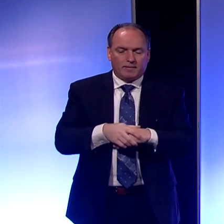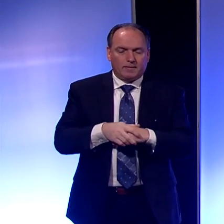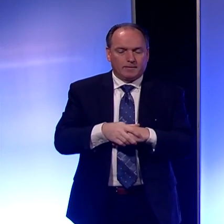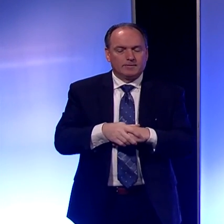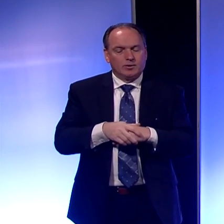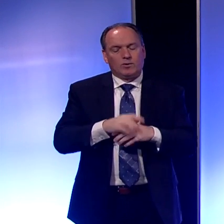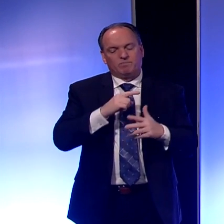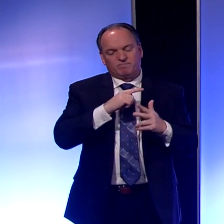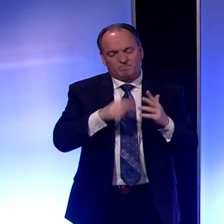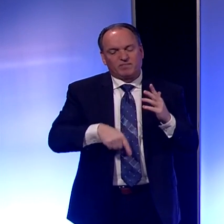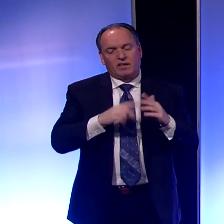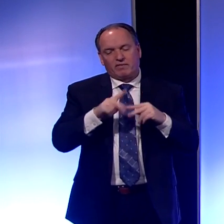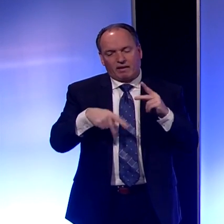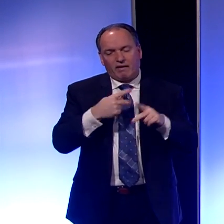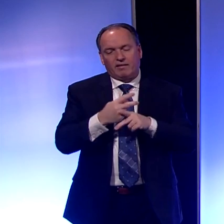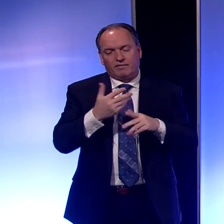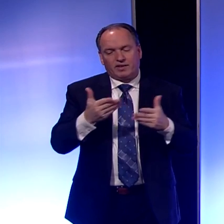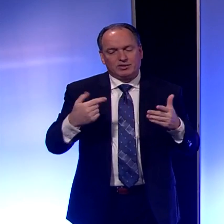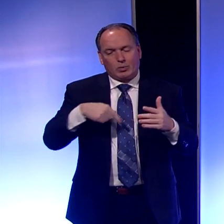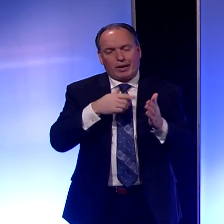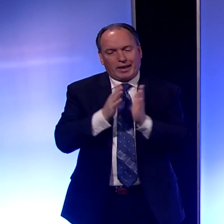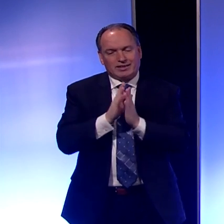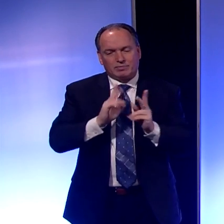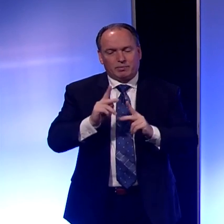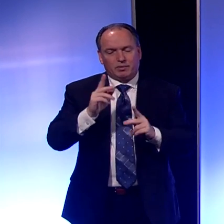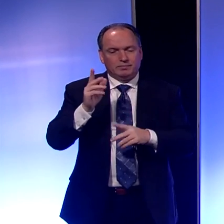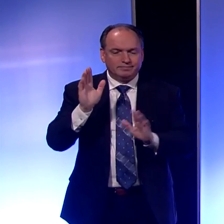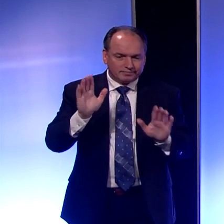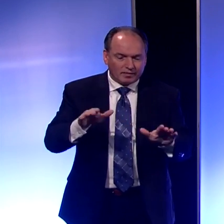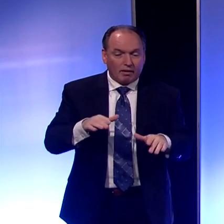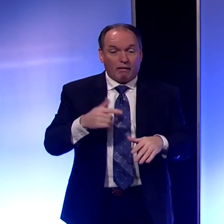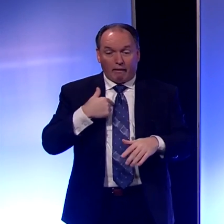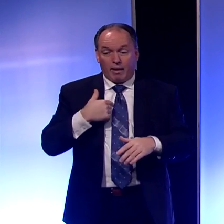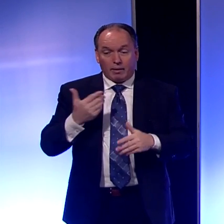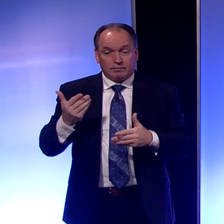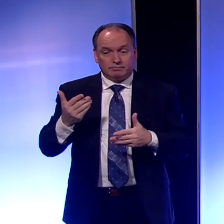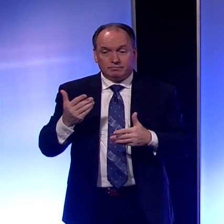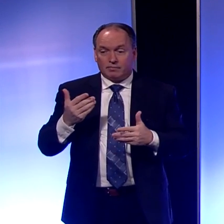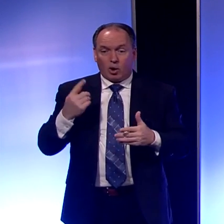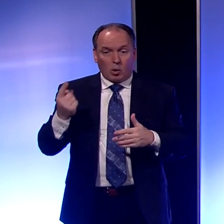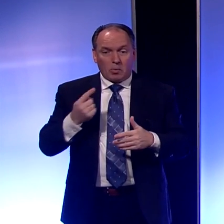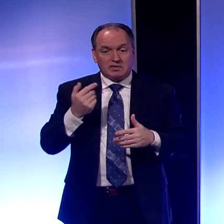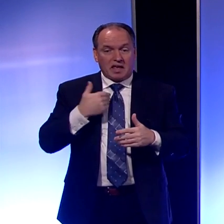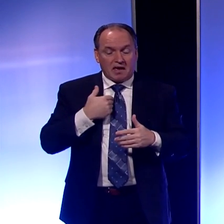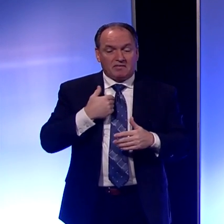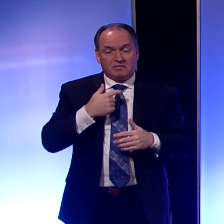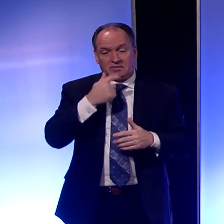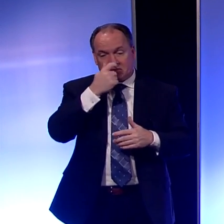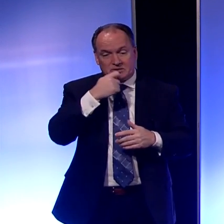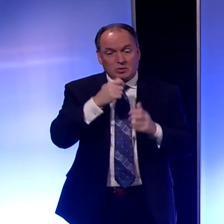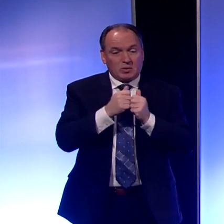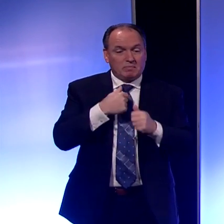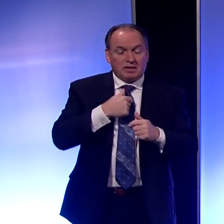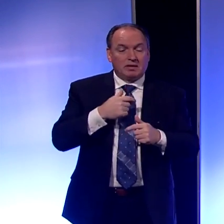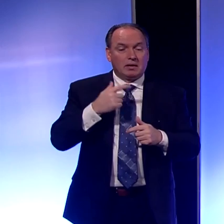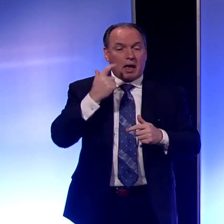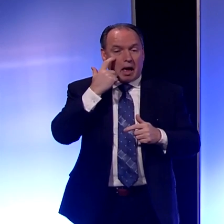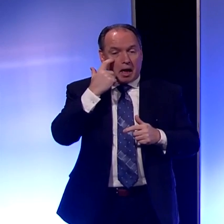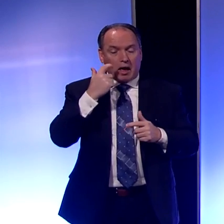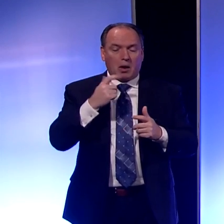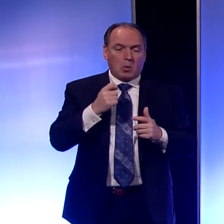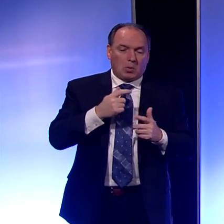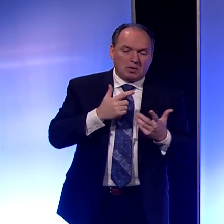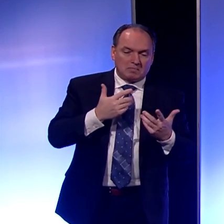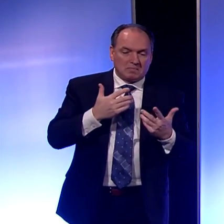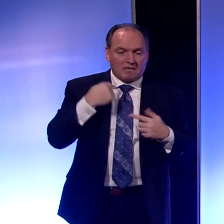So, these are the kind of things we're asking people. You know, I carry a tissue with me and sometimes my eye itches or, you know, we all touch our face a lot.